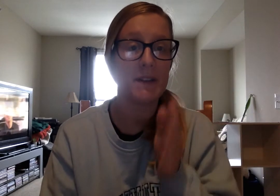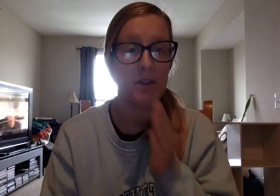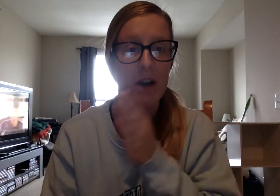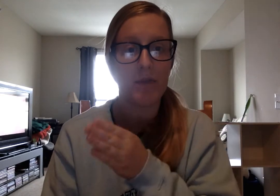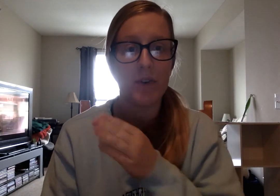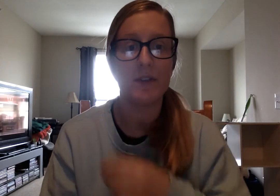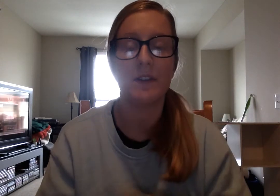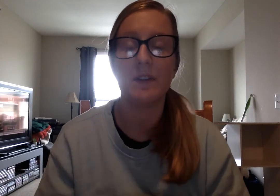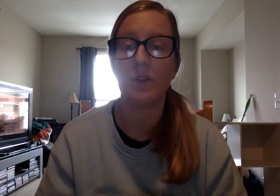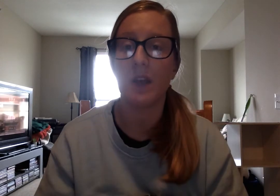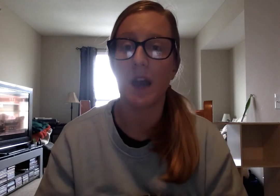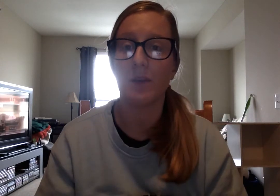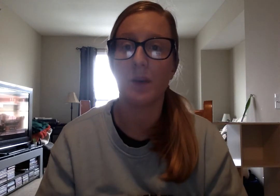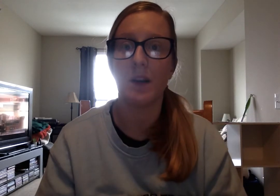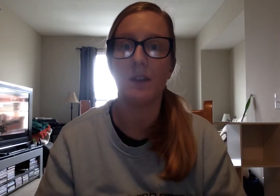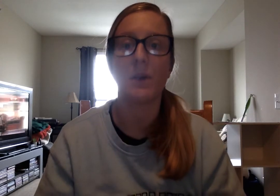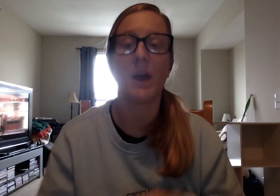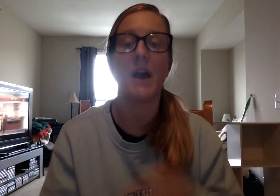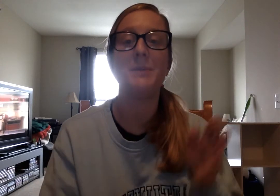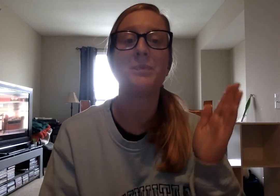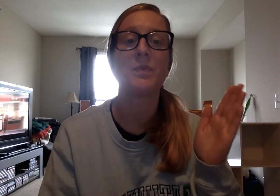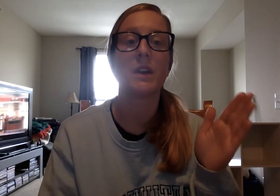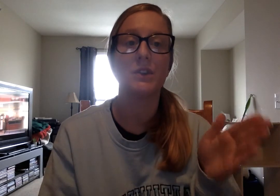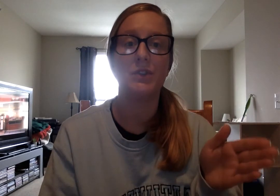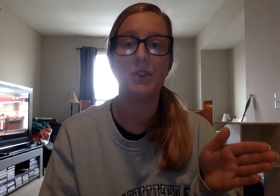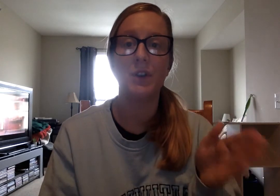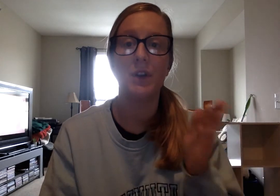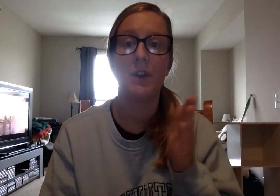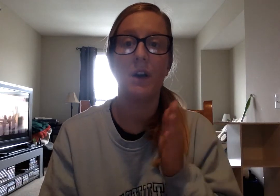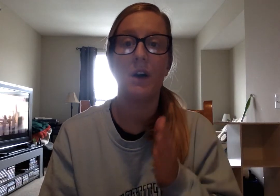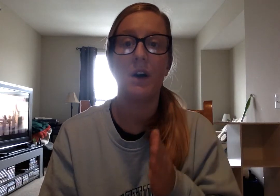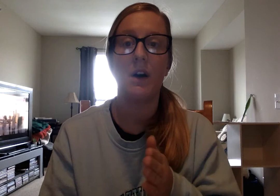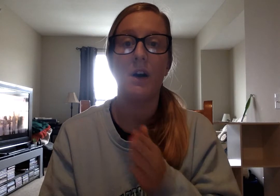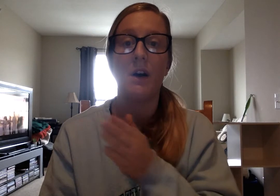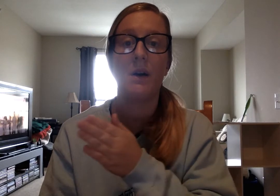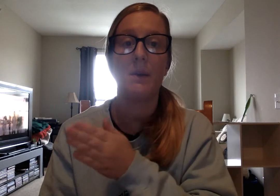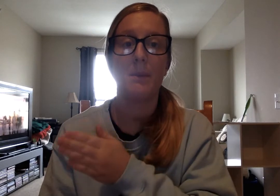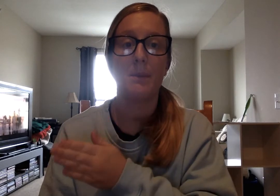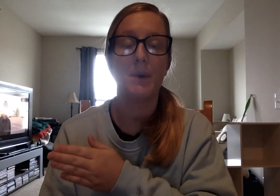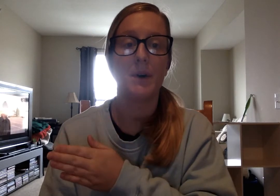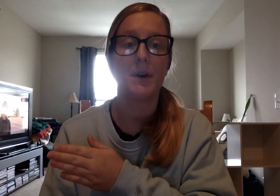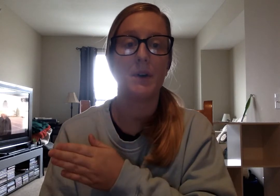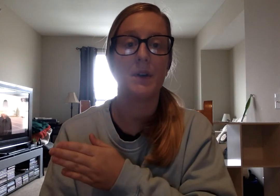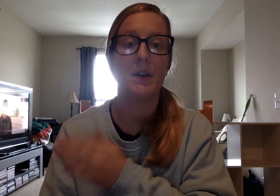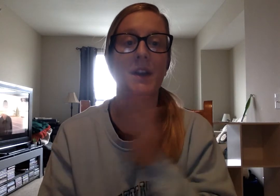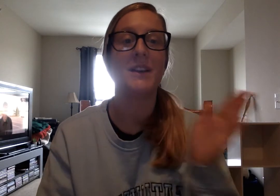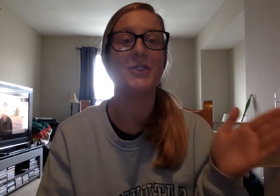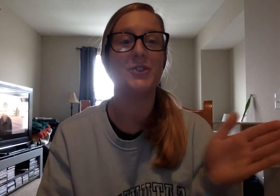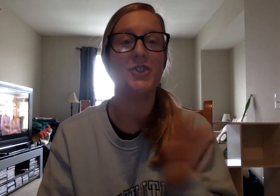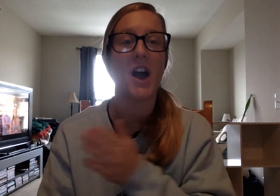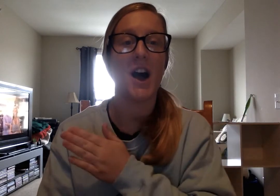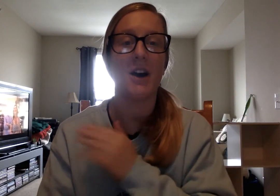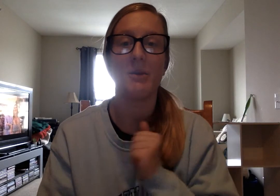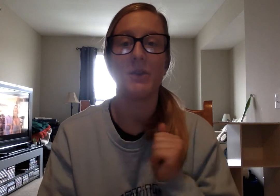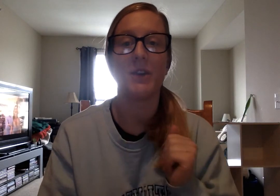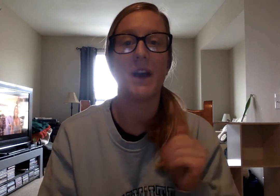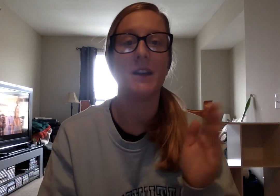sound it out first to see if you can guess what it is, okay? J-uh-b. Job. Ready?